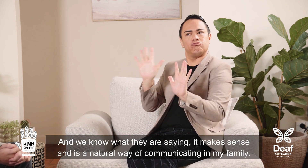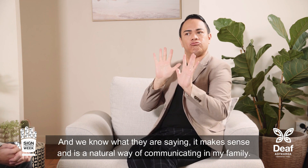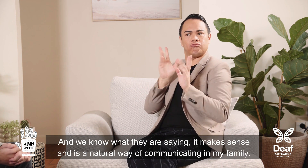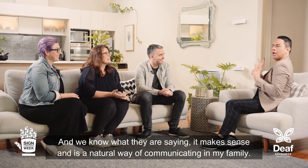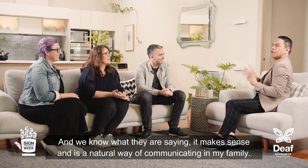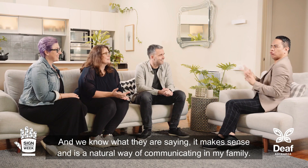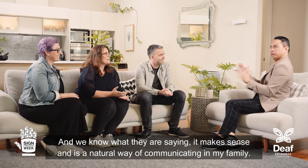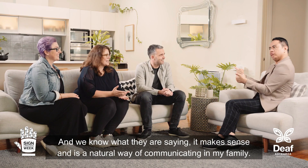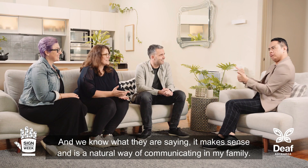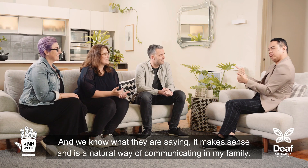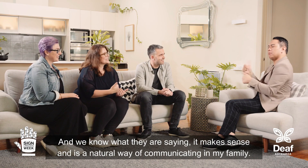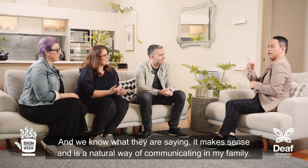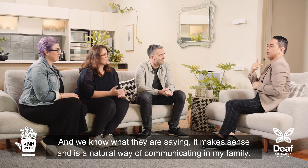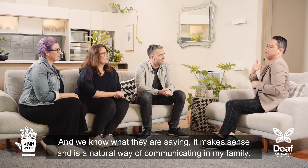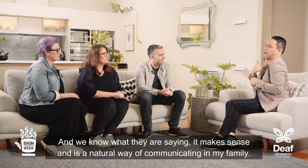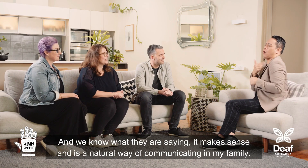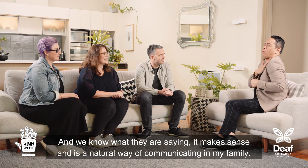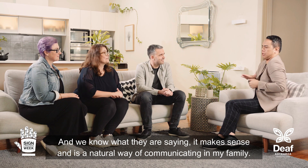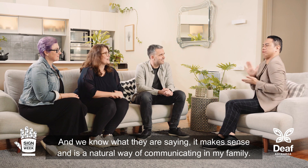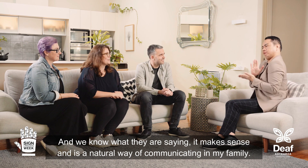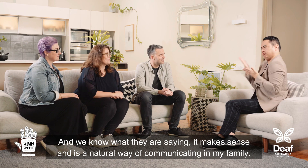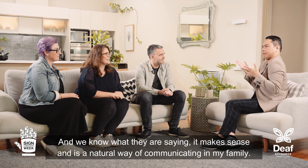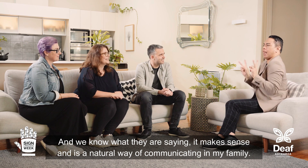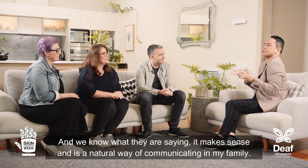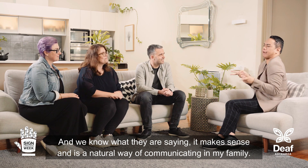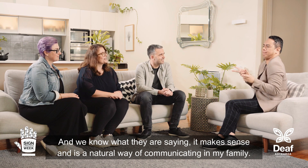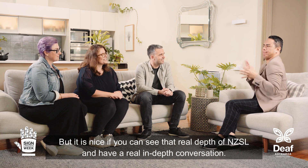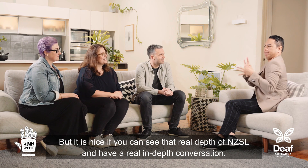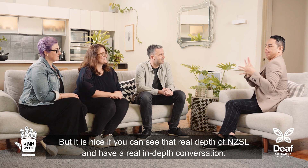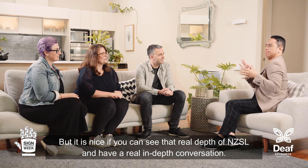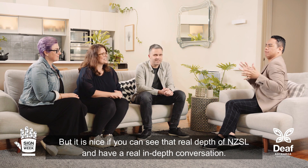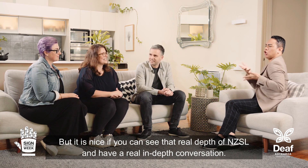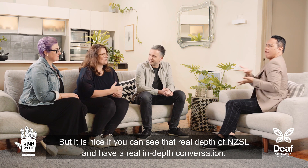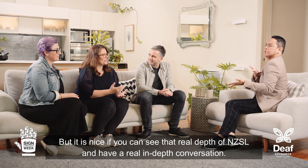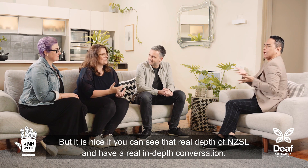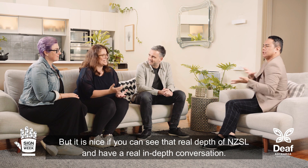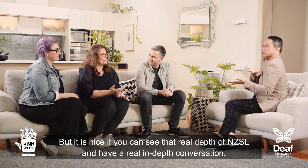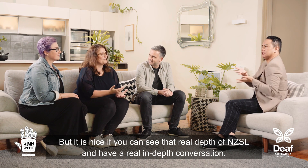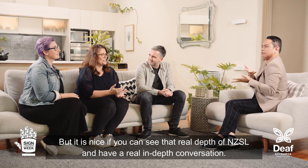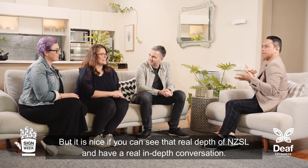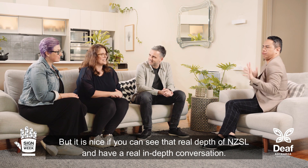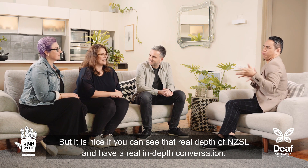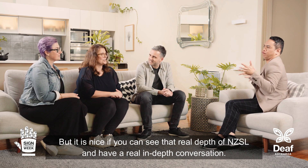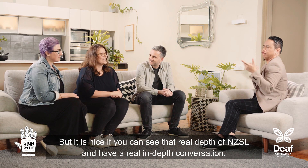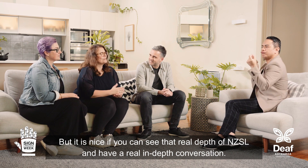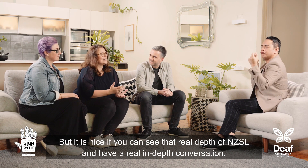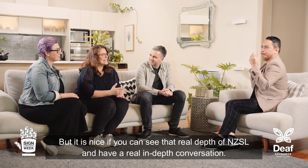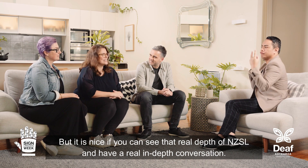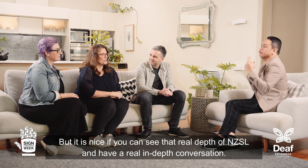we know what they're saying it makes sense it's a natural way of communicating in my family but it is nice if you can see that real depth of NZSL and have a real in-depth